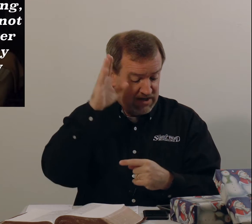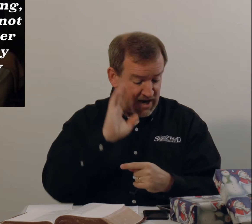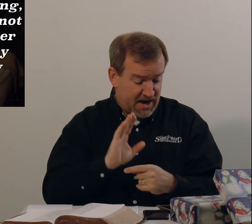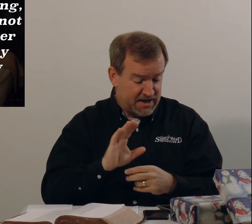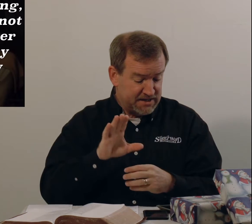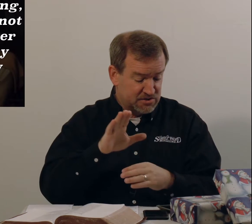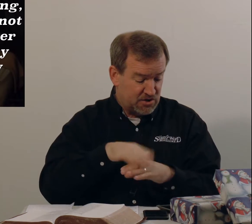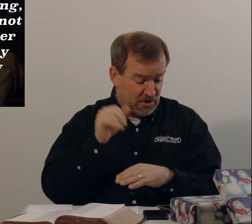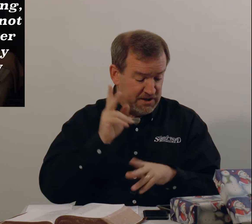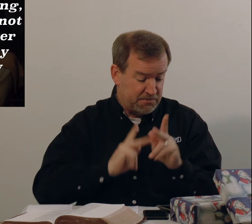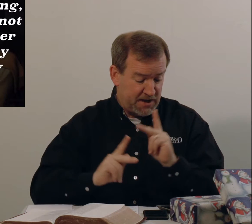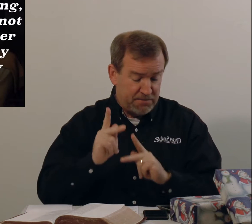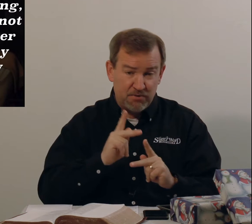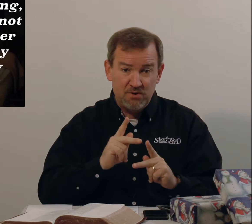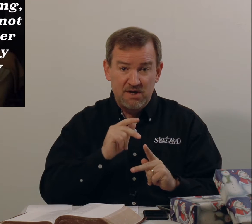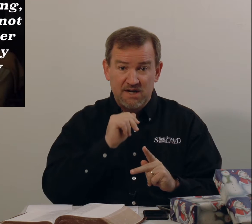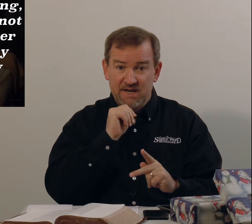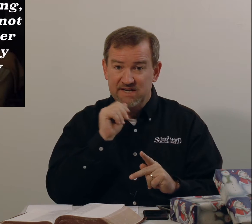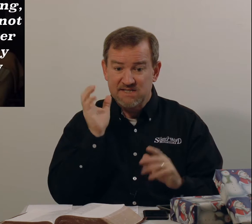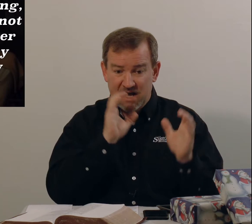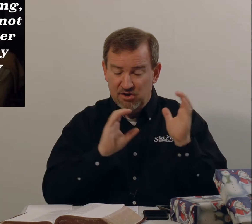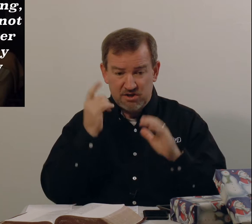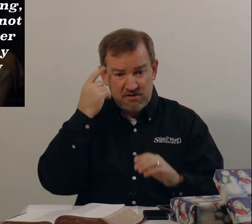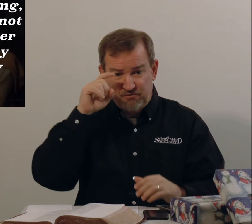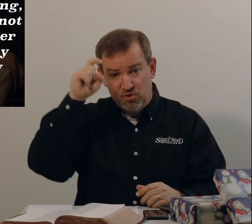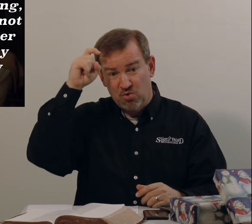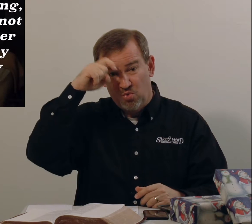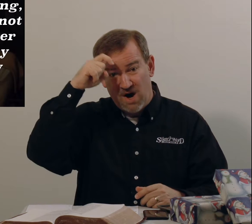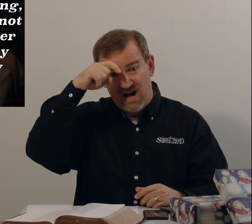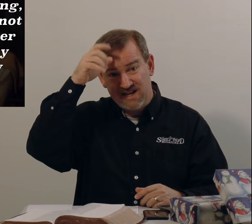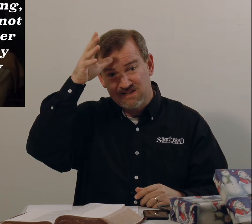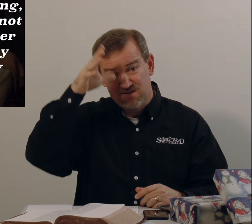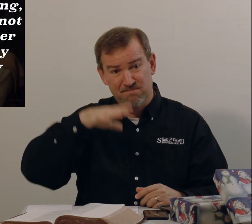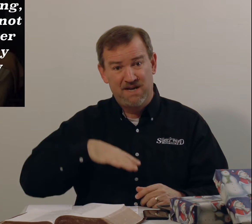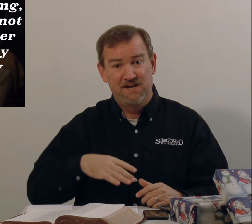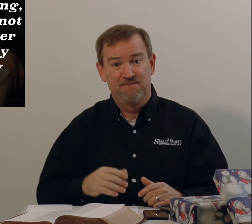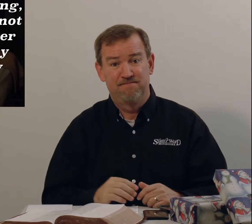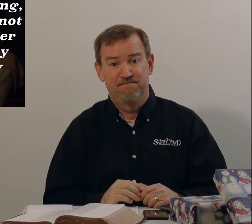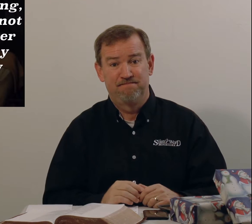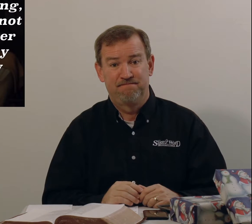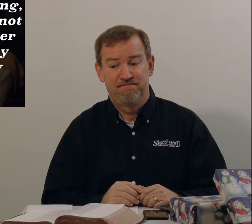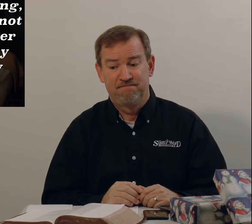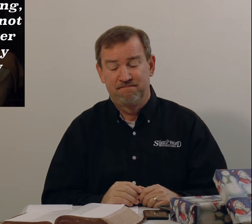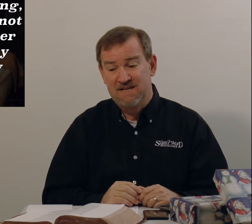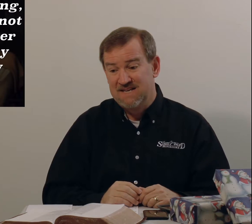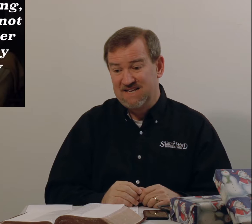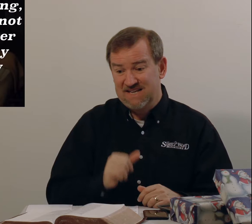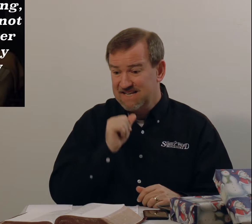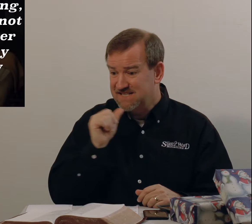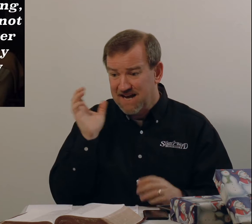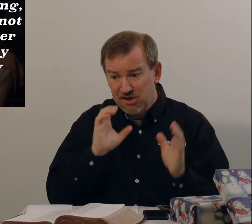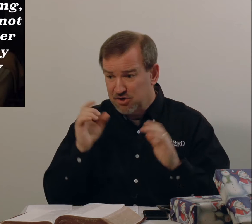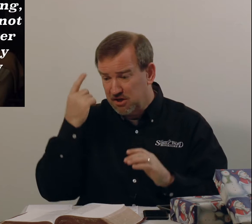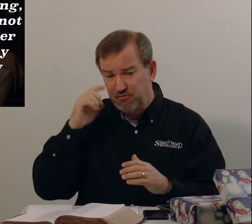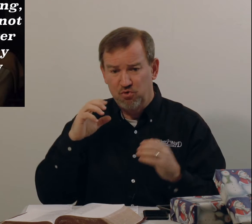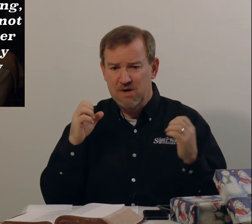God is calling people, he's not looking for wise men? He's not looking for